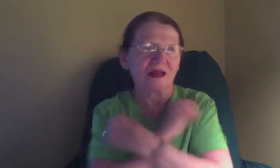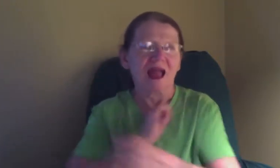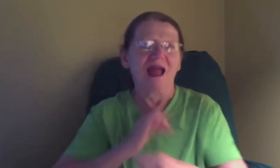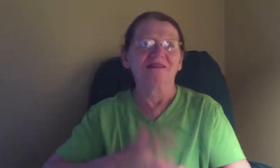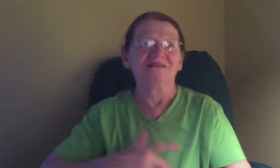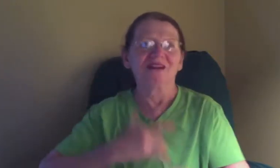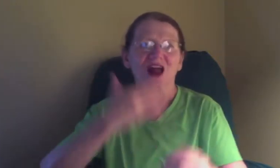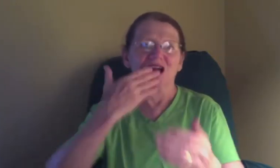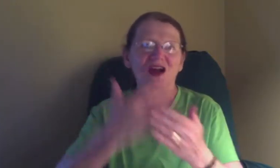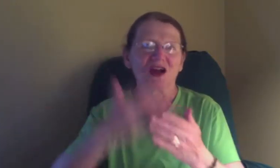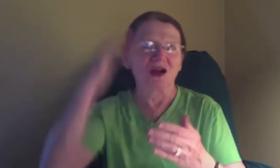slaters